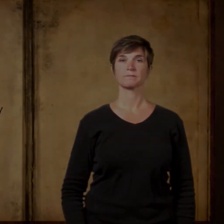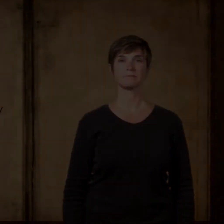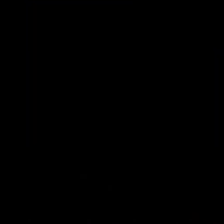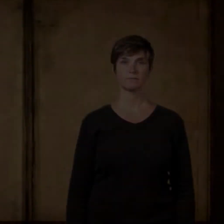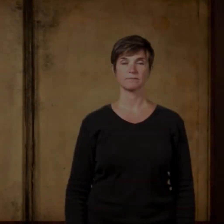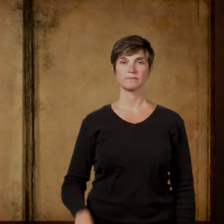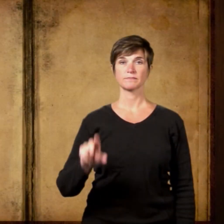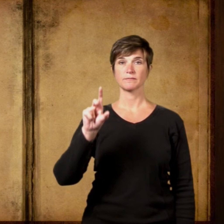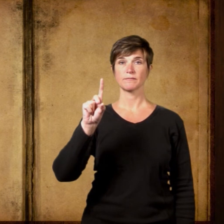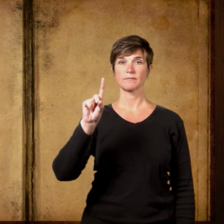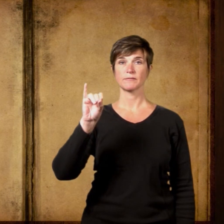Discarded